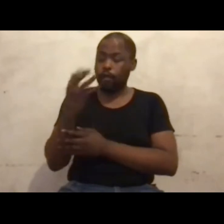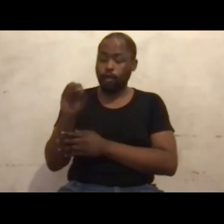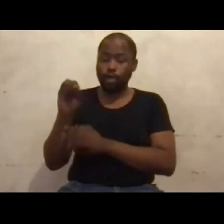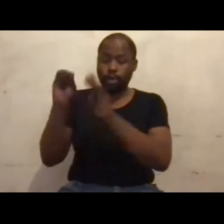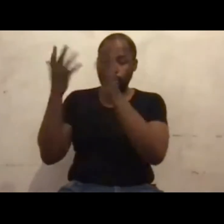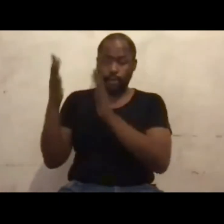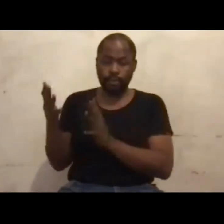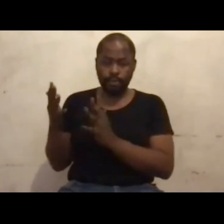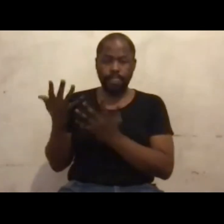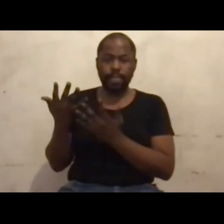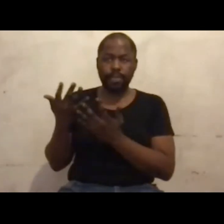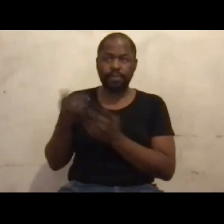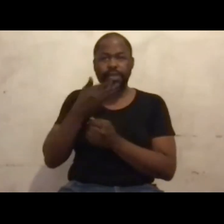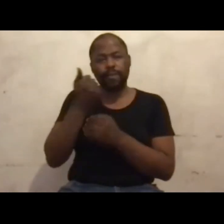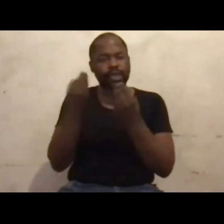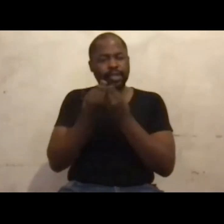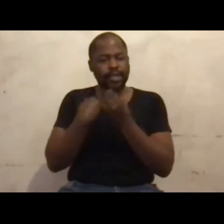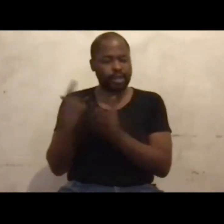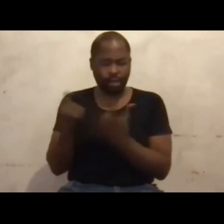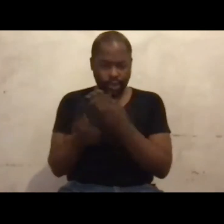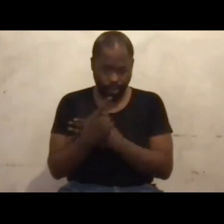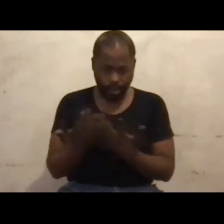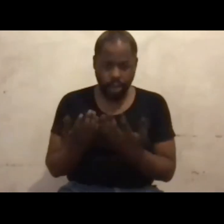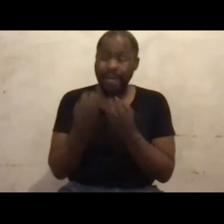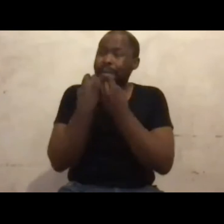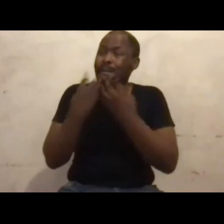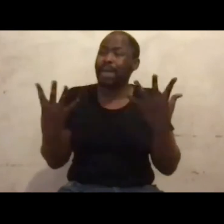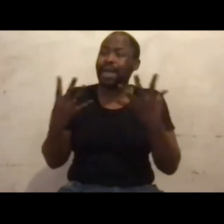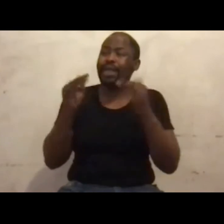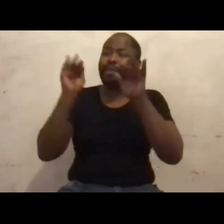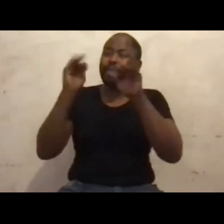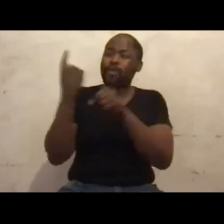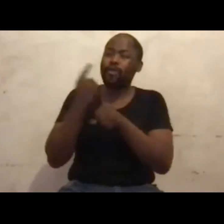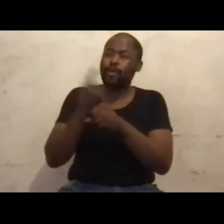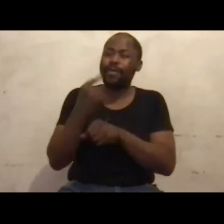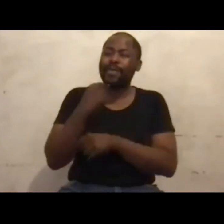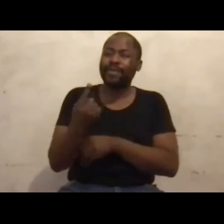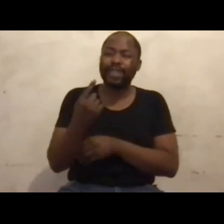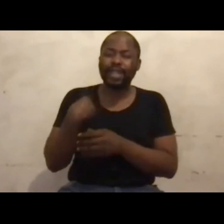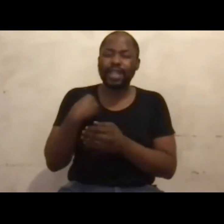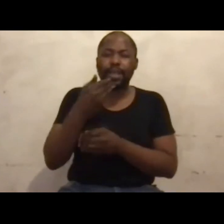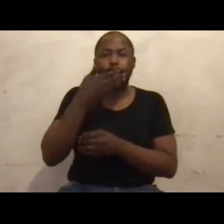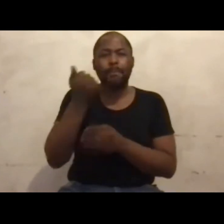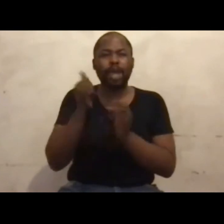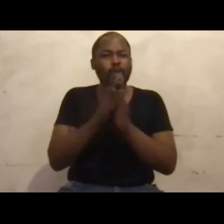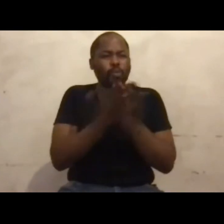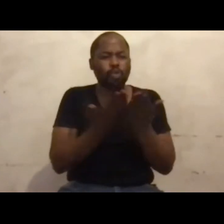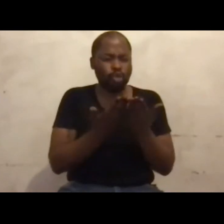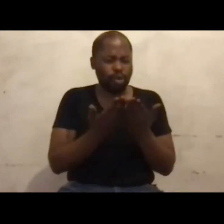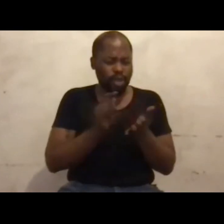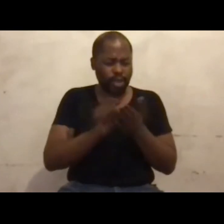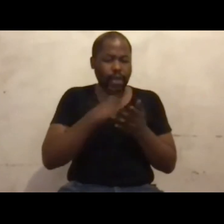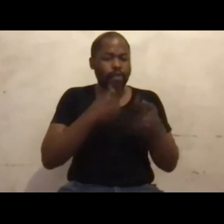best book that I've ever written. Many people have always said the best book that I ever penned was the language of me.